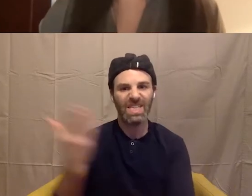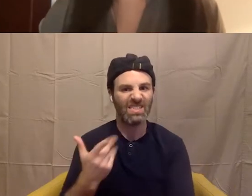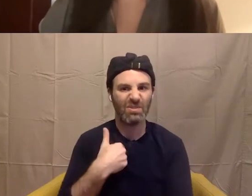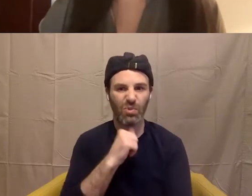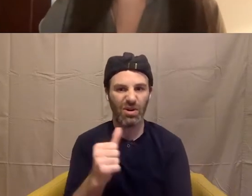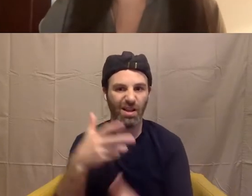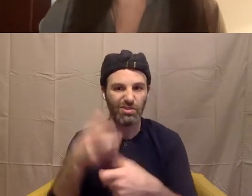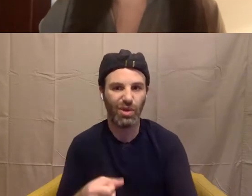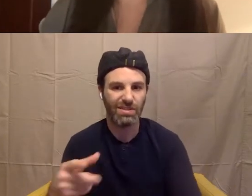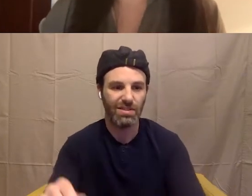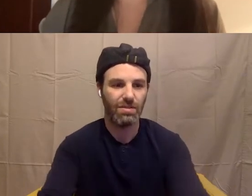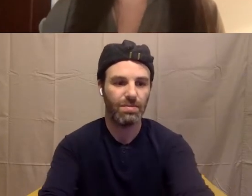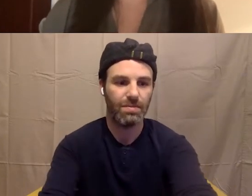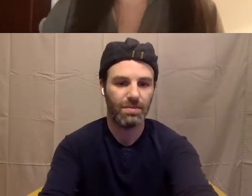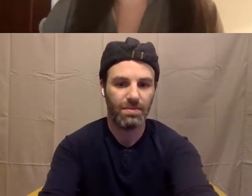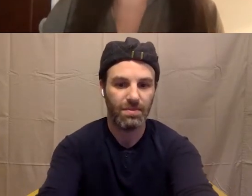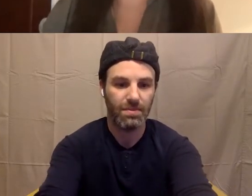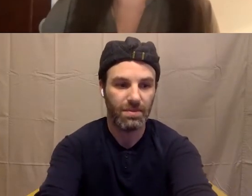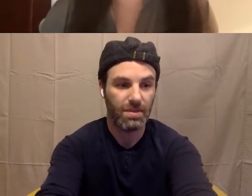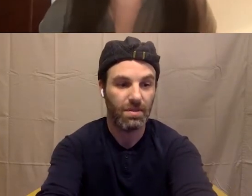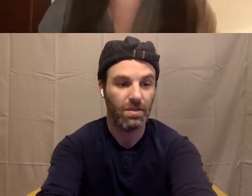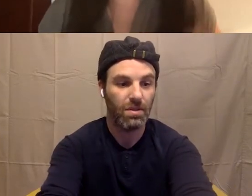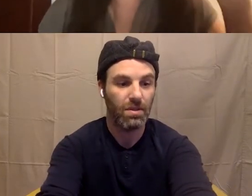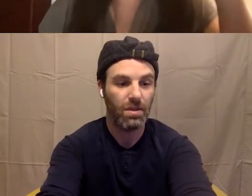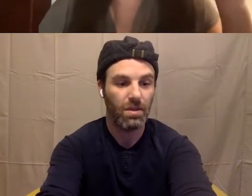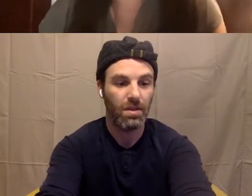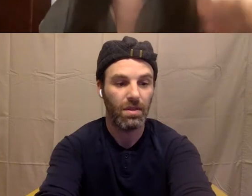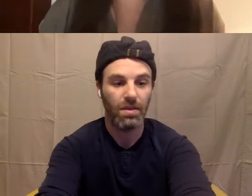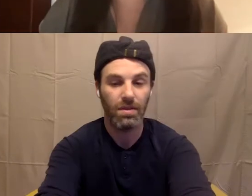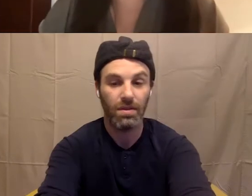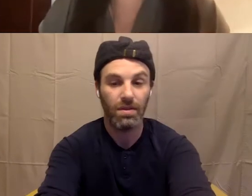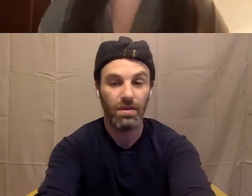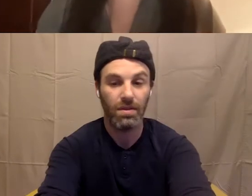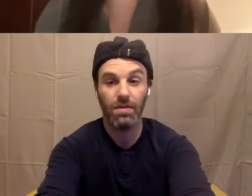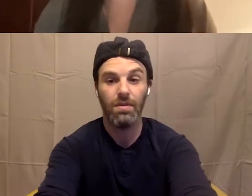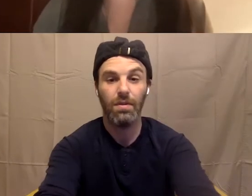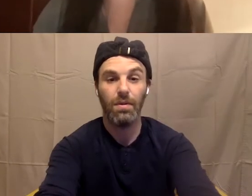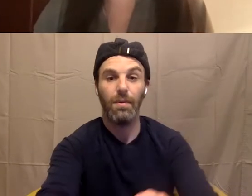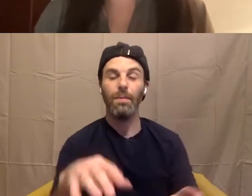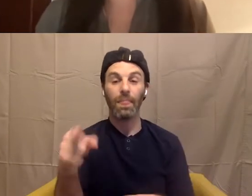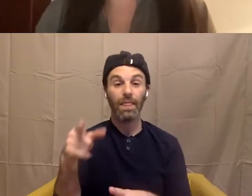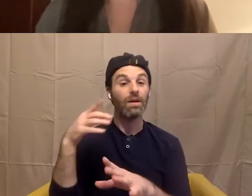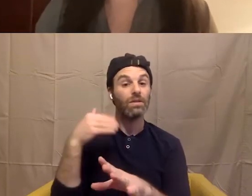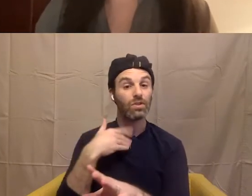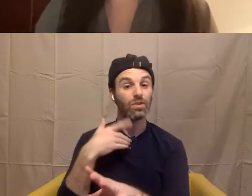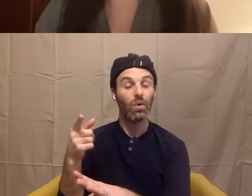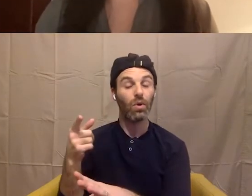I agree that that was a really profound moment. Melissa brought that up. I